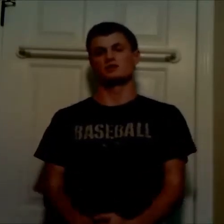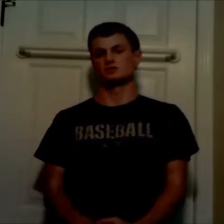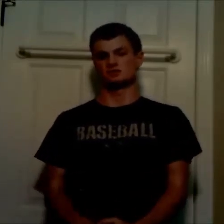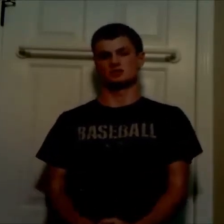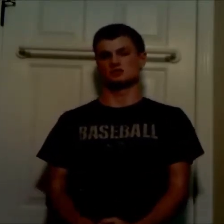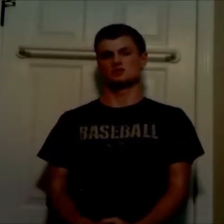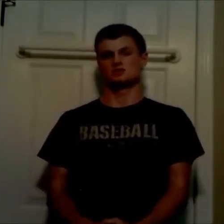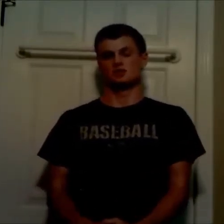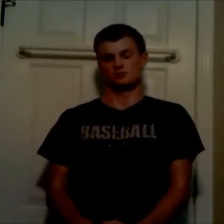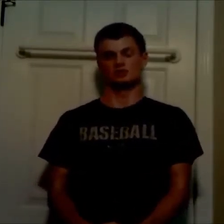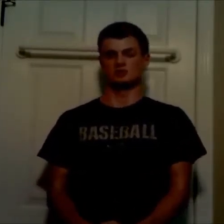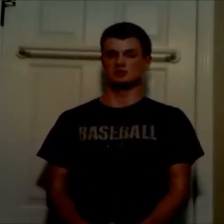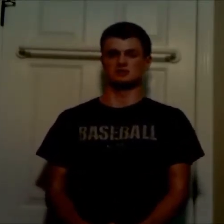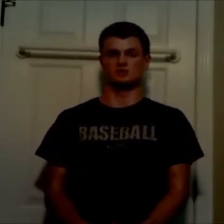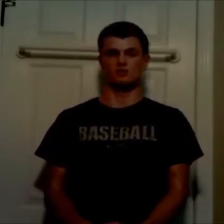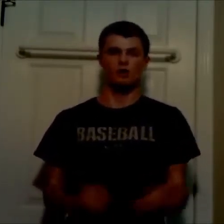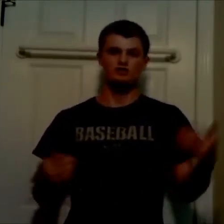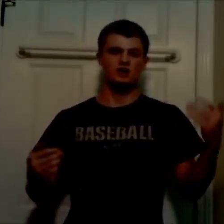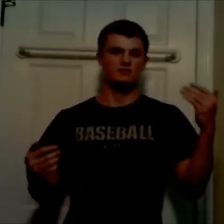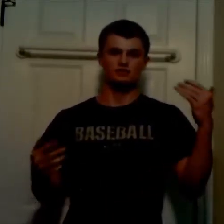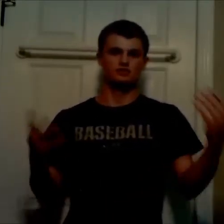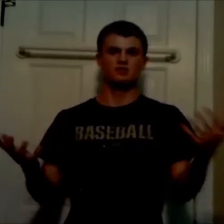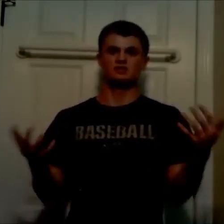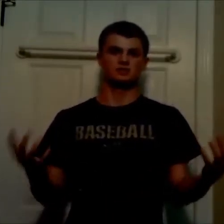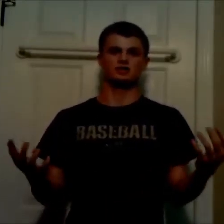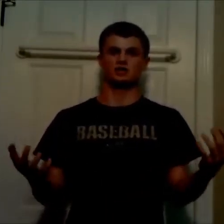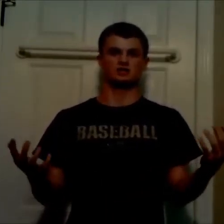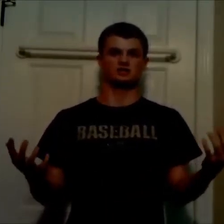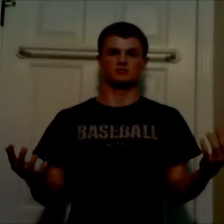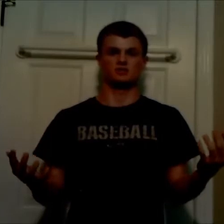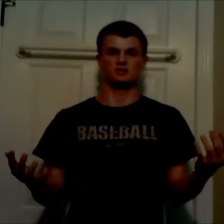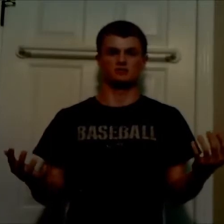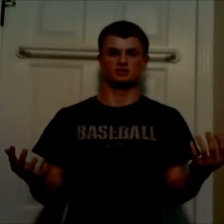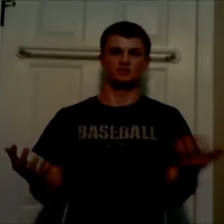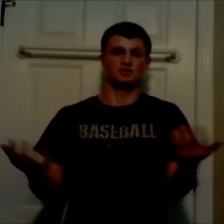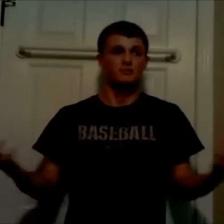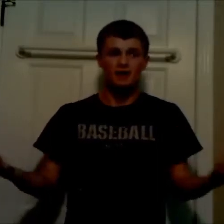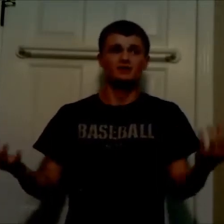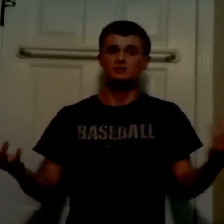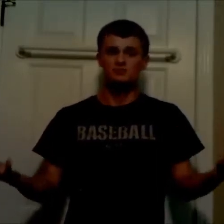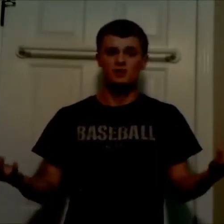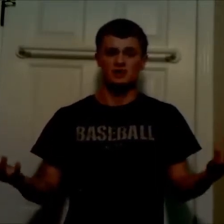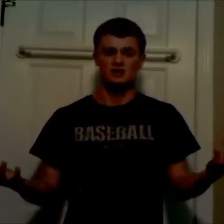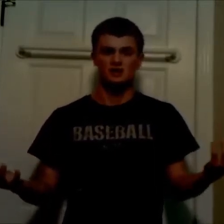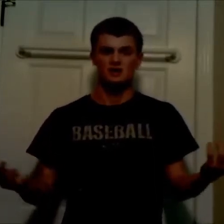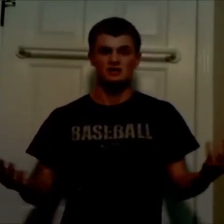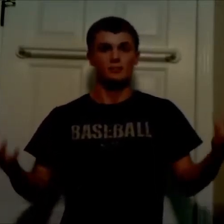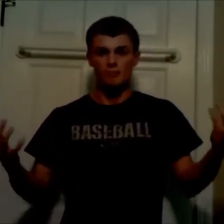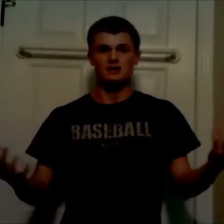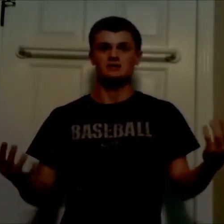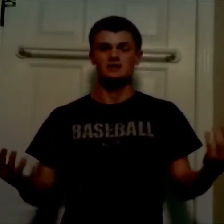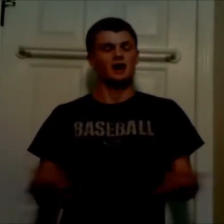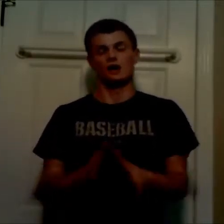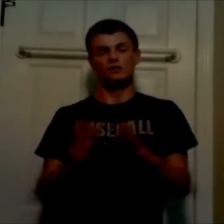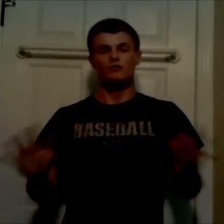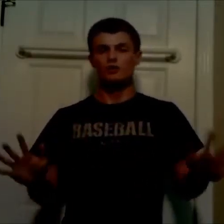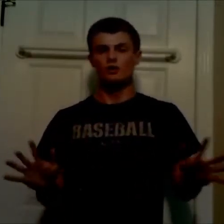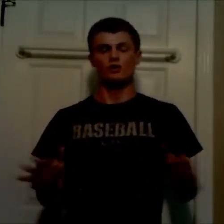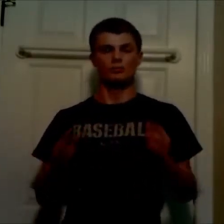it makes no sense. It really doesn't. Why would you have your two biggest franchises competing for each other? You might lose money. You might. I don't know if you will,